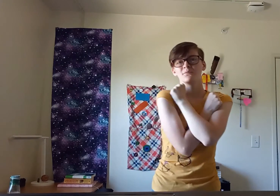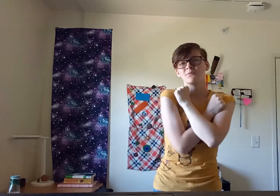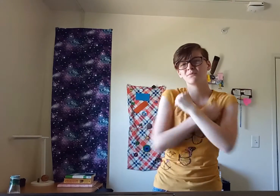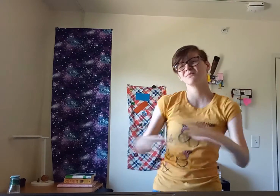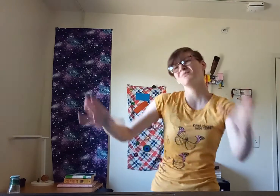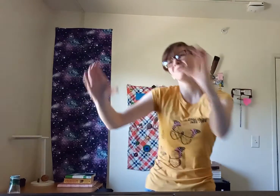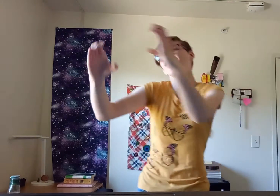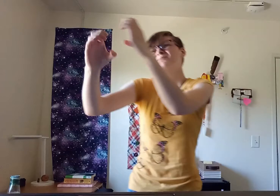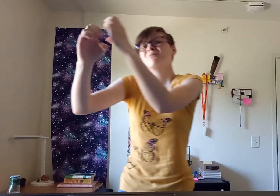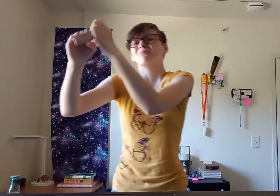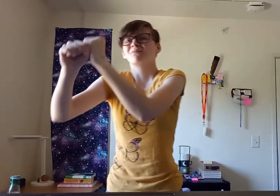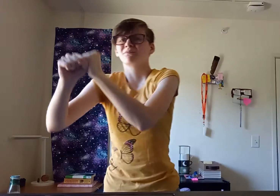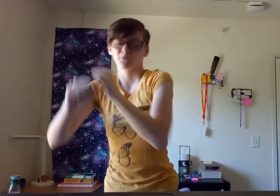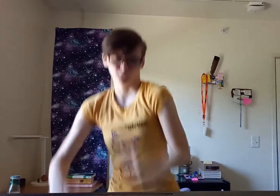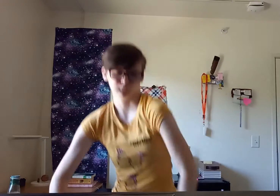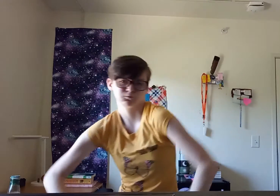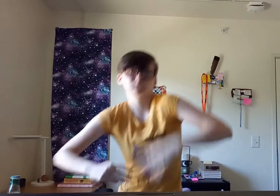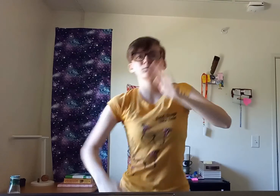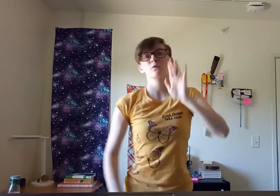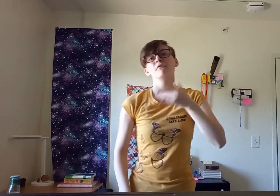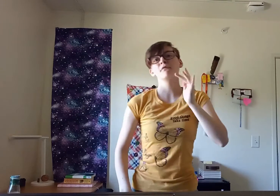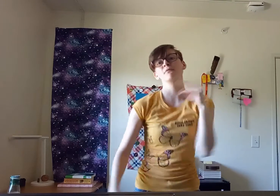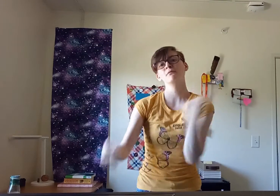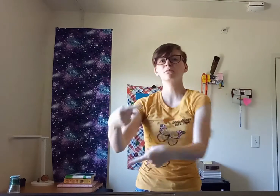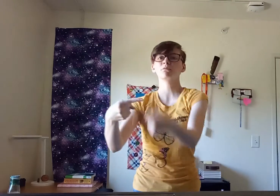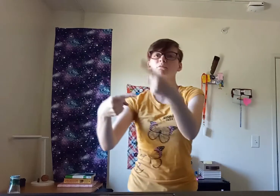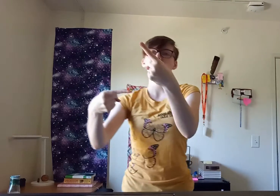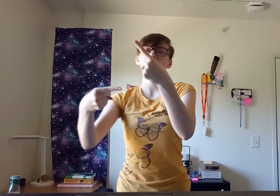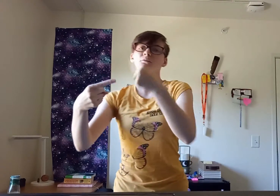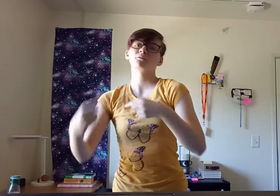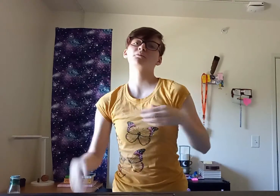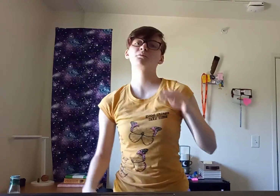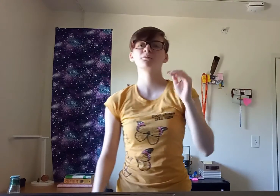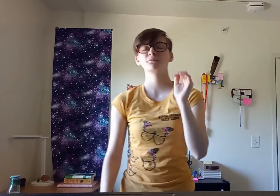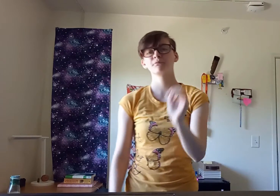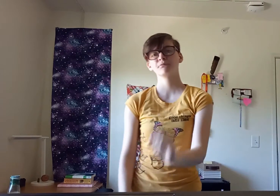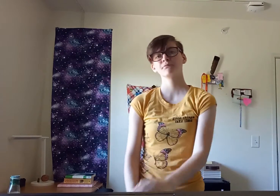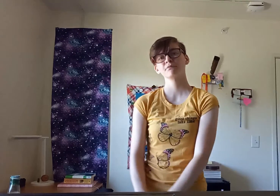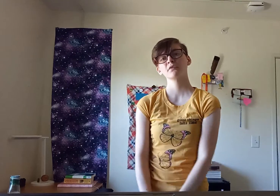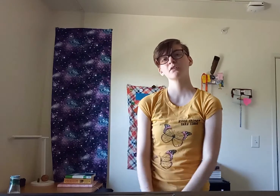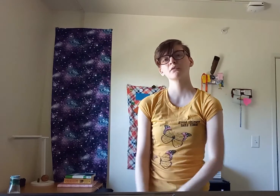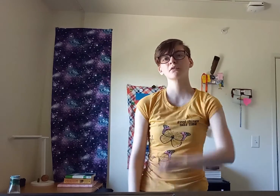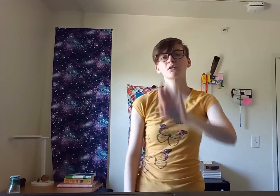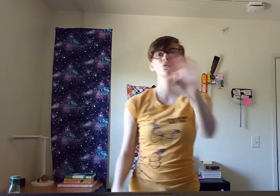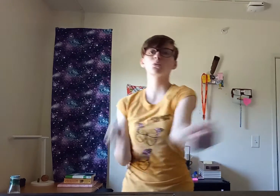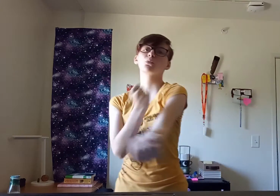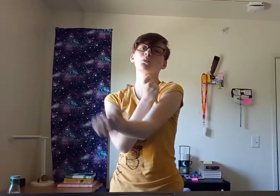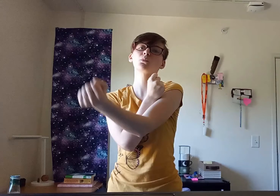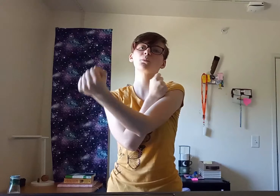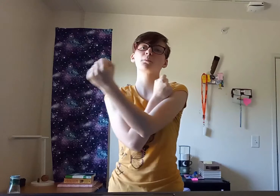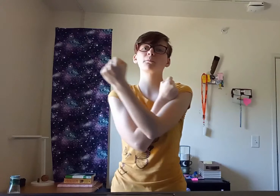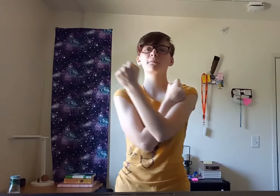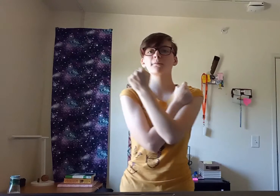it, you know, when I feel it taking over I feel